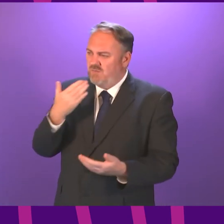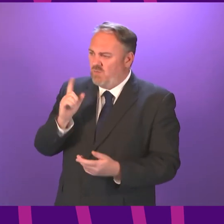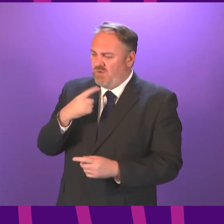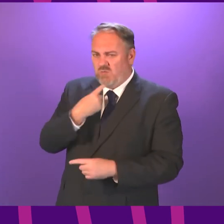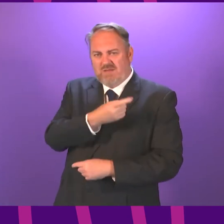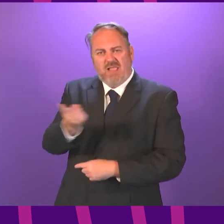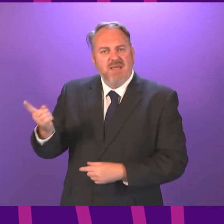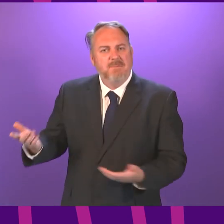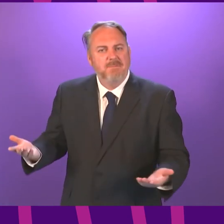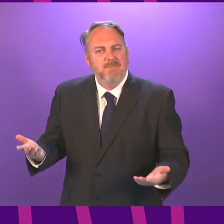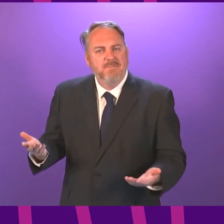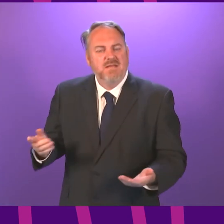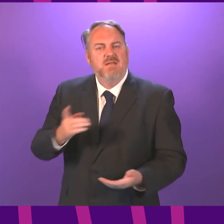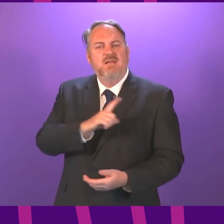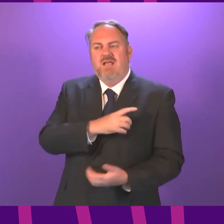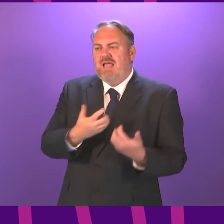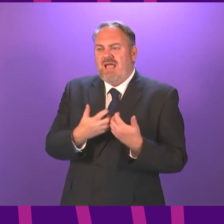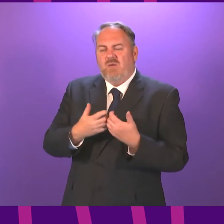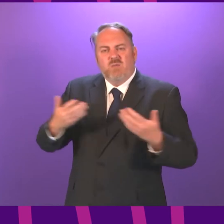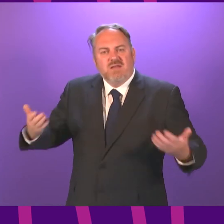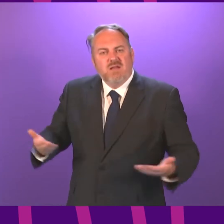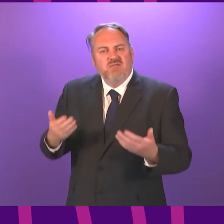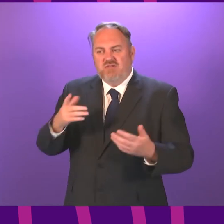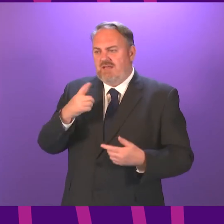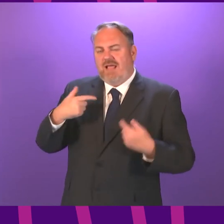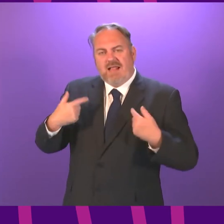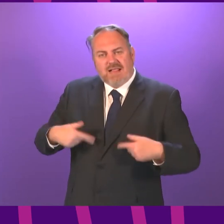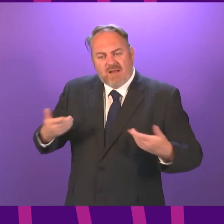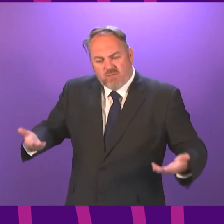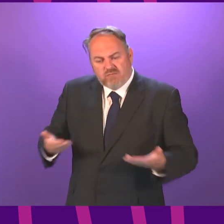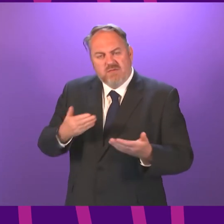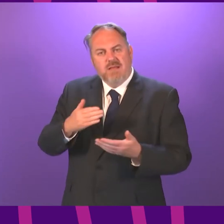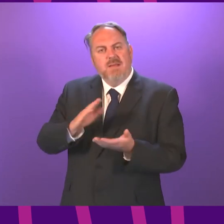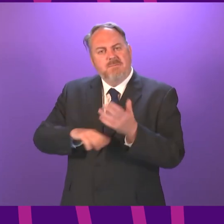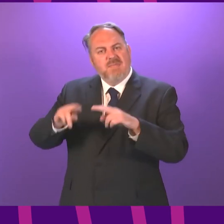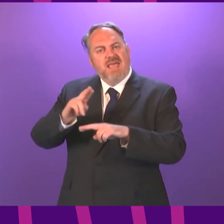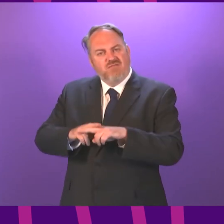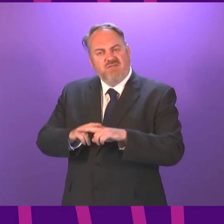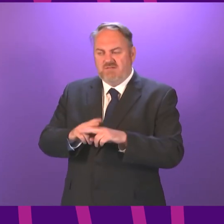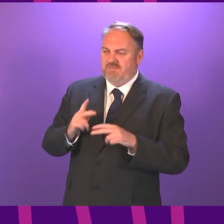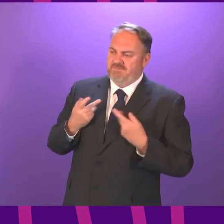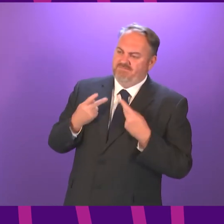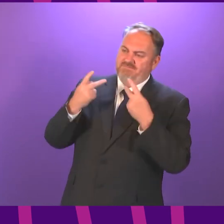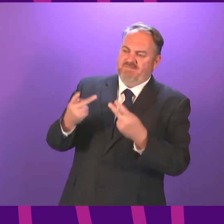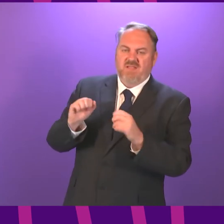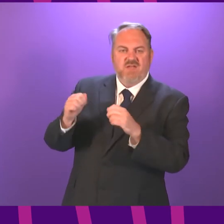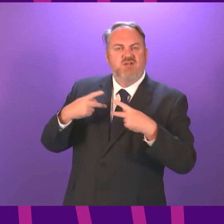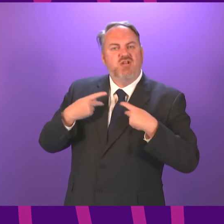solution so that parents can see their young children graduate from nursery to primary school? First Minister.